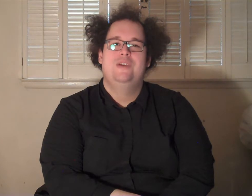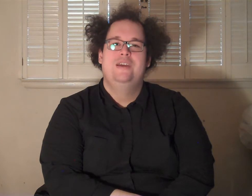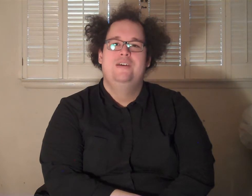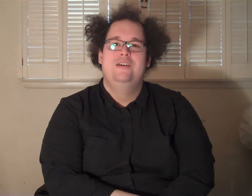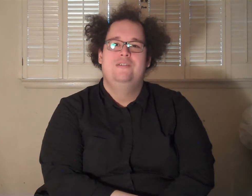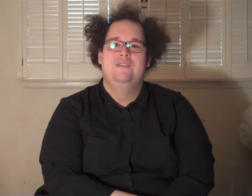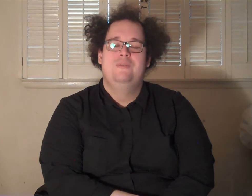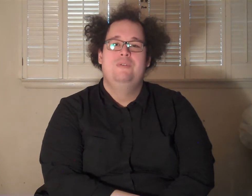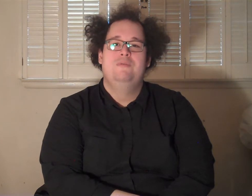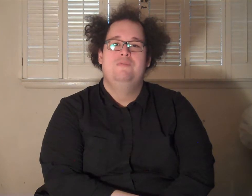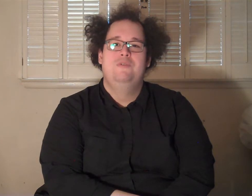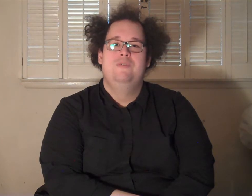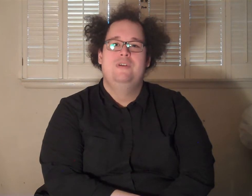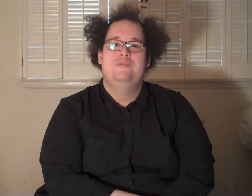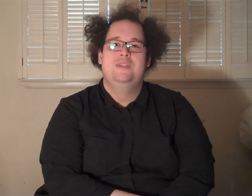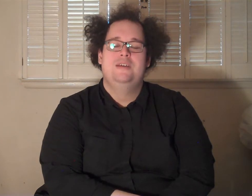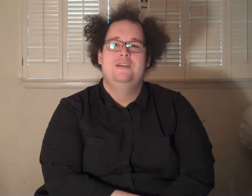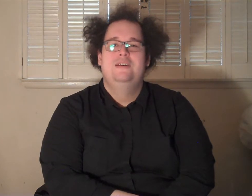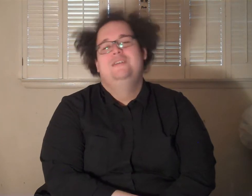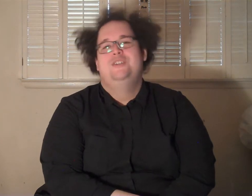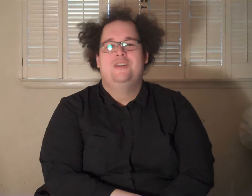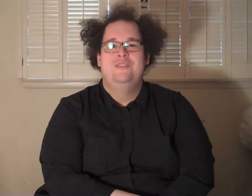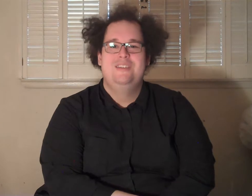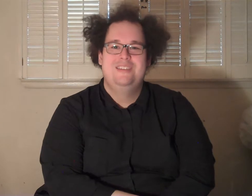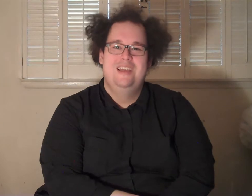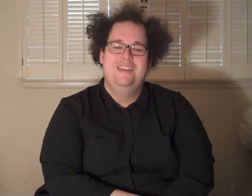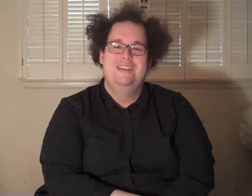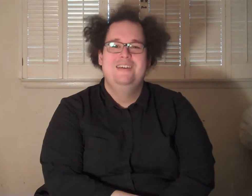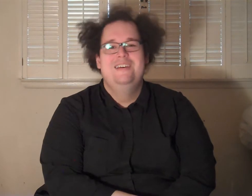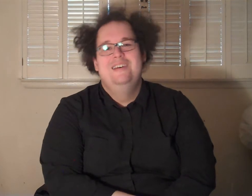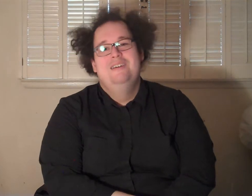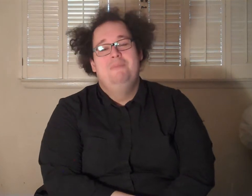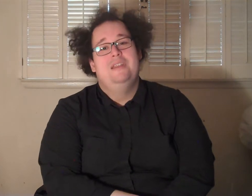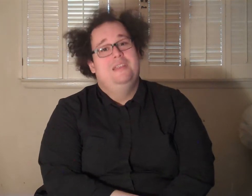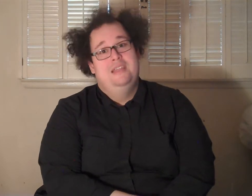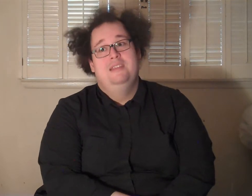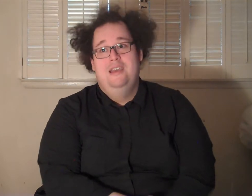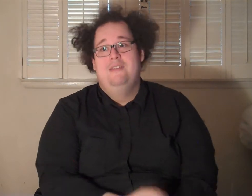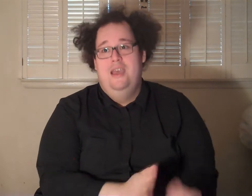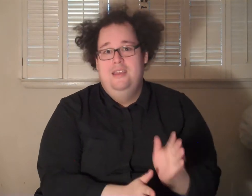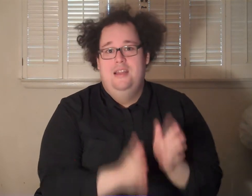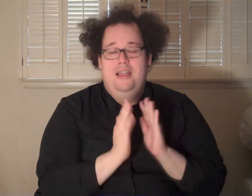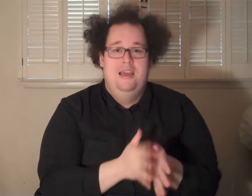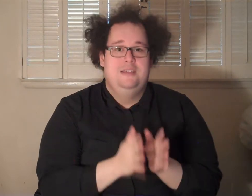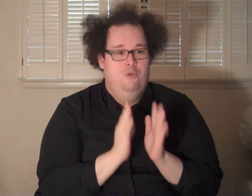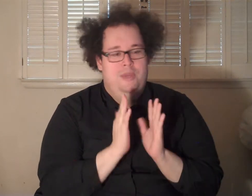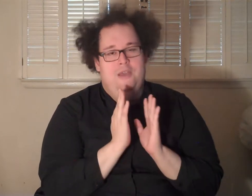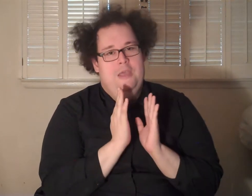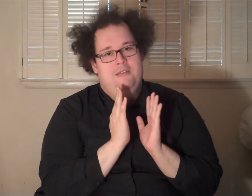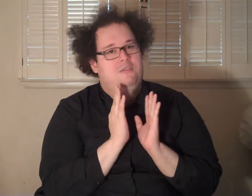three. Or the one with the movie where he was with, uh, Chuck Norris at the end. But, yeah, that IT, I liked, oh my god, that,